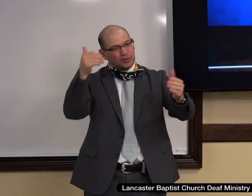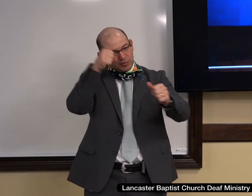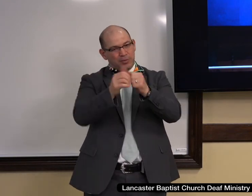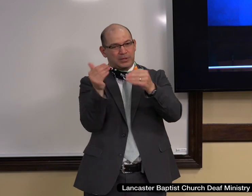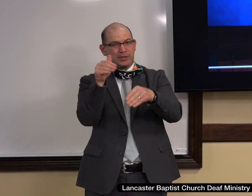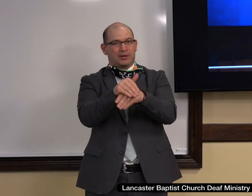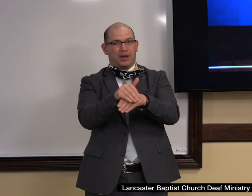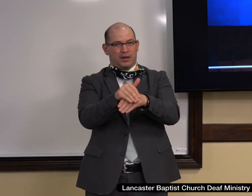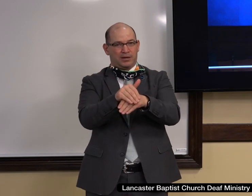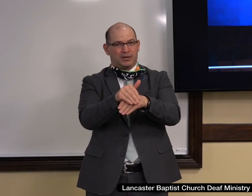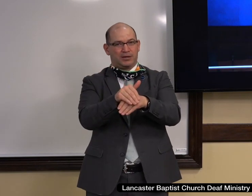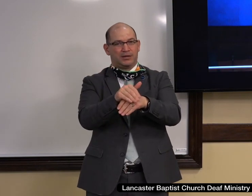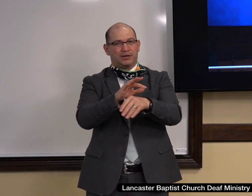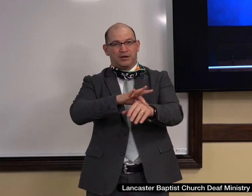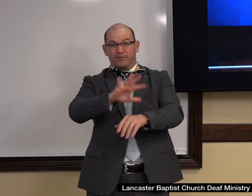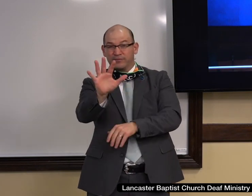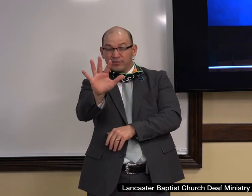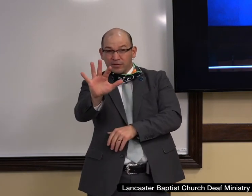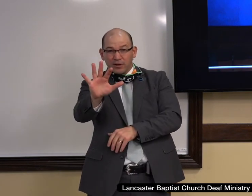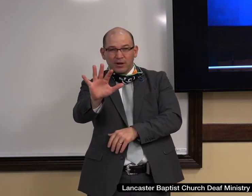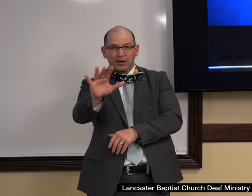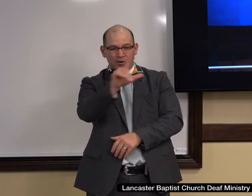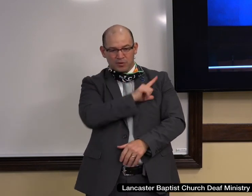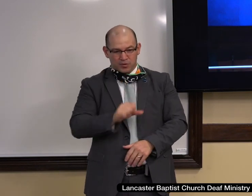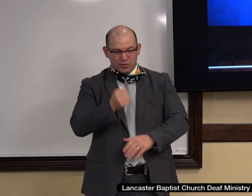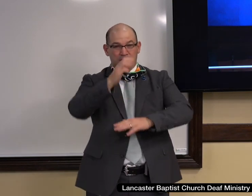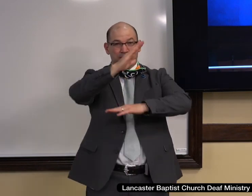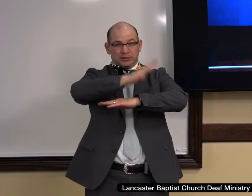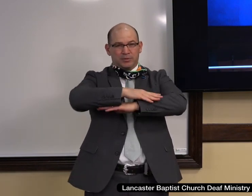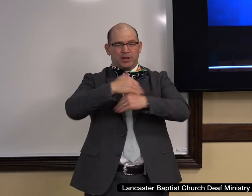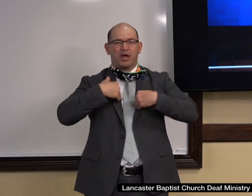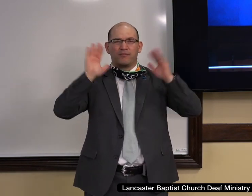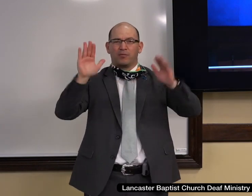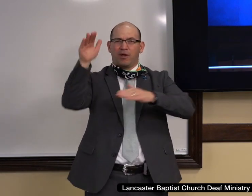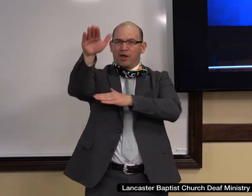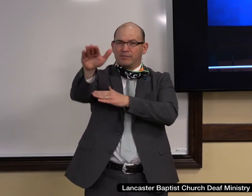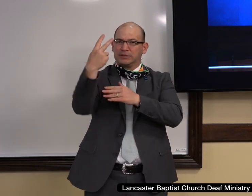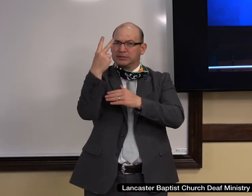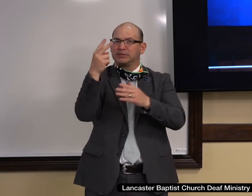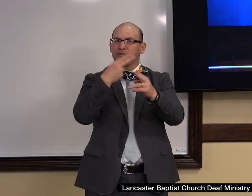this do in remembrance of me. Have a wonderful afternoon. We'll see you soon. Amen. Amen.